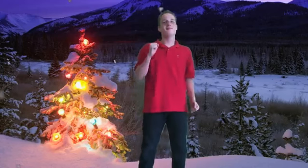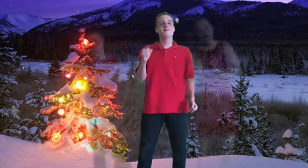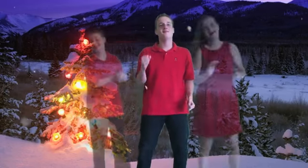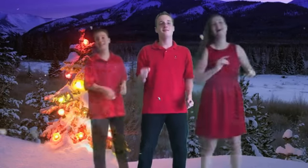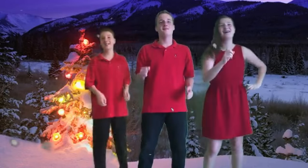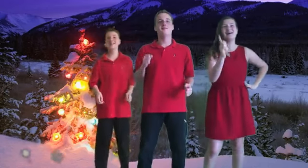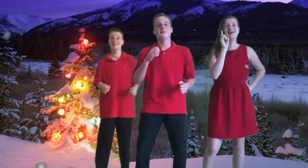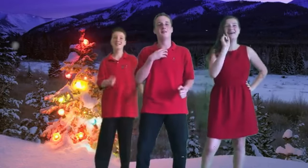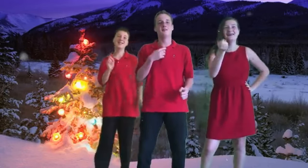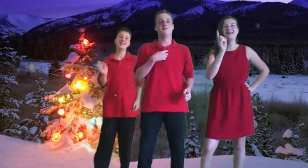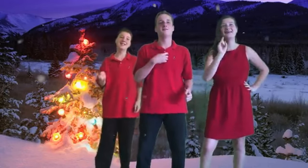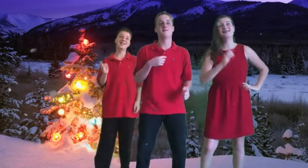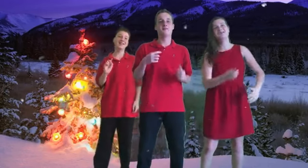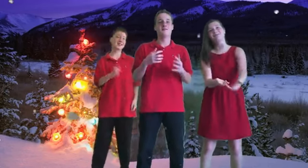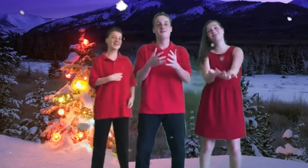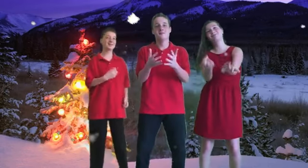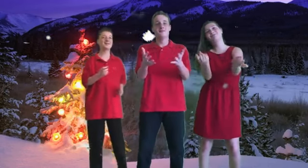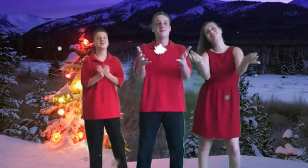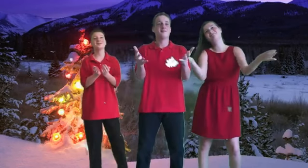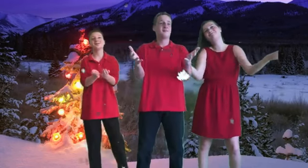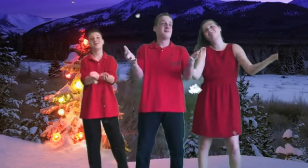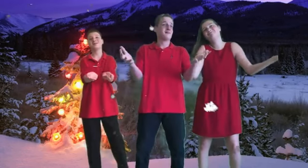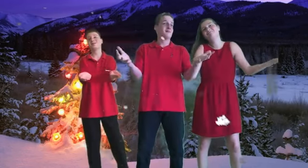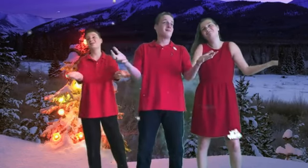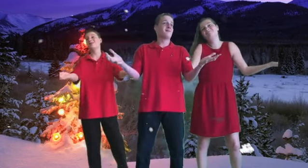I'll give it to someone special